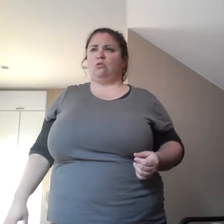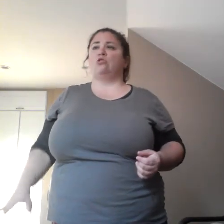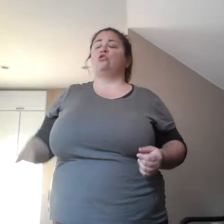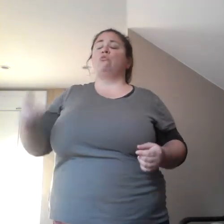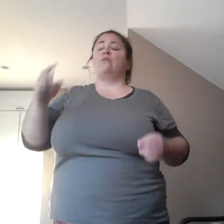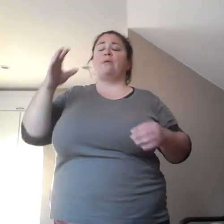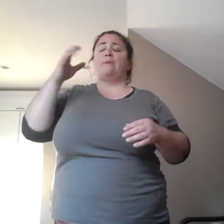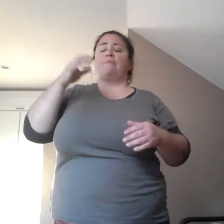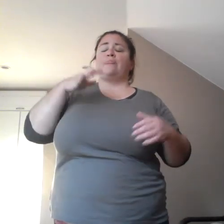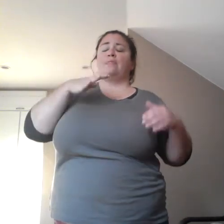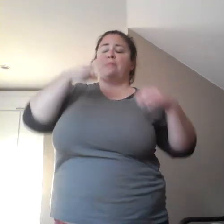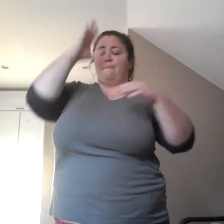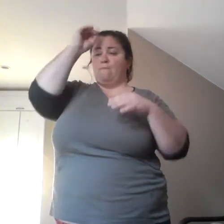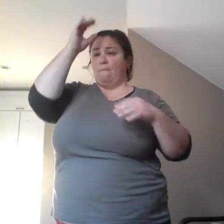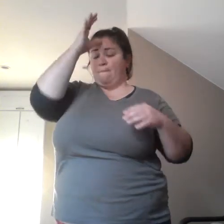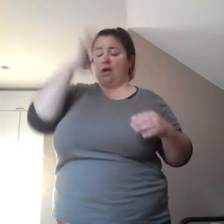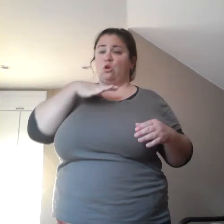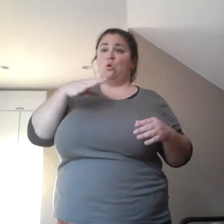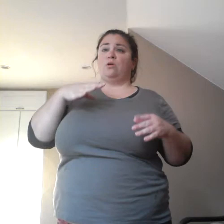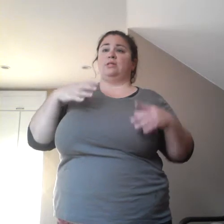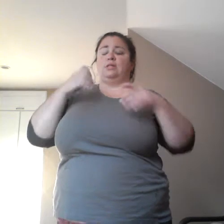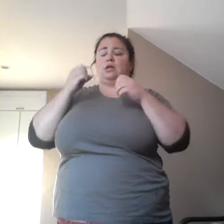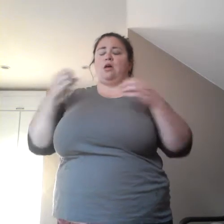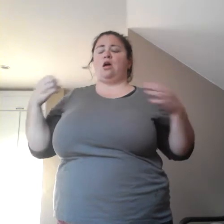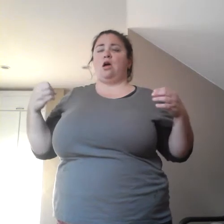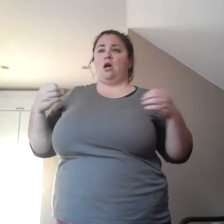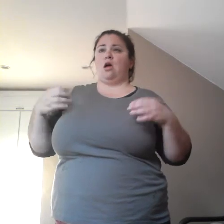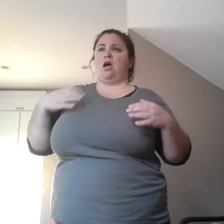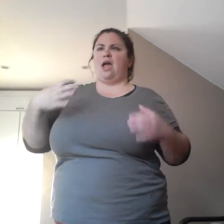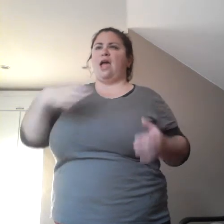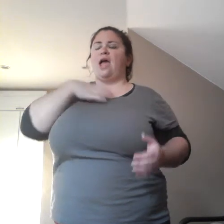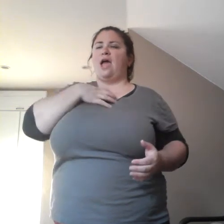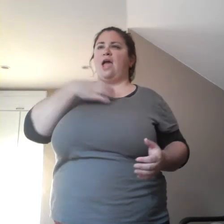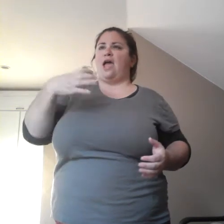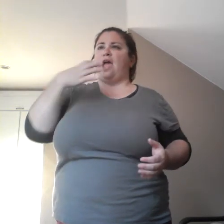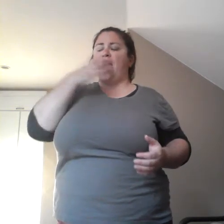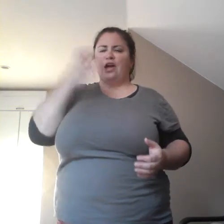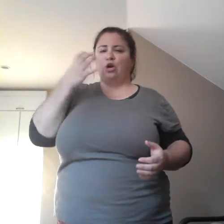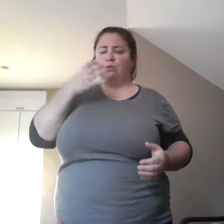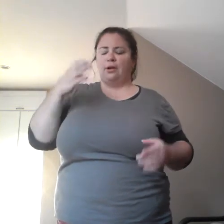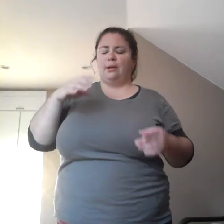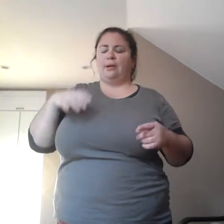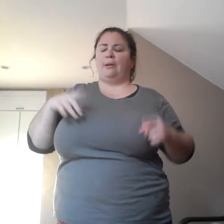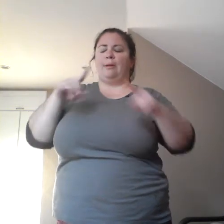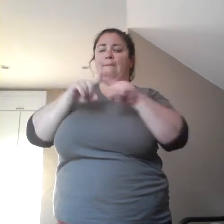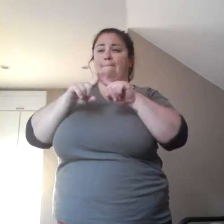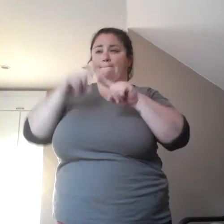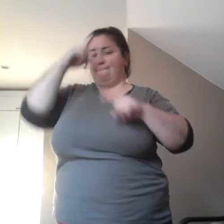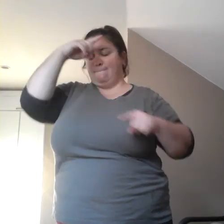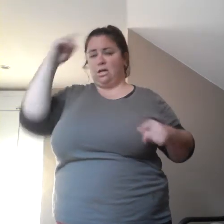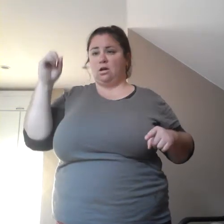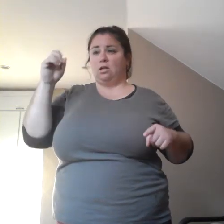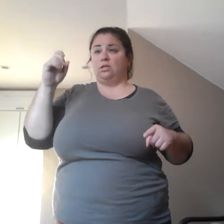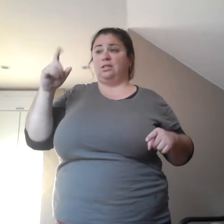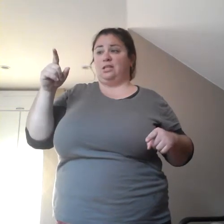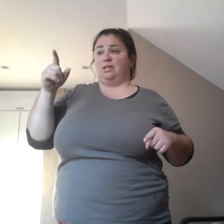She's your girlfriend. He just said he didn't have her phone number in his phone or something like that. So,